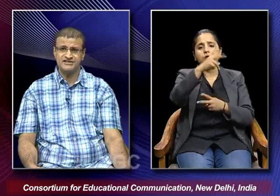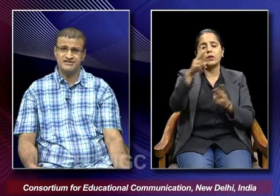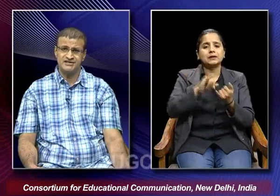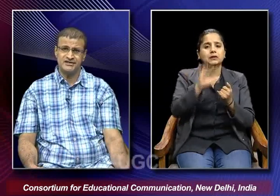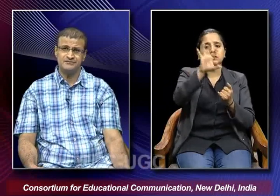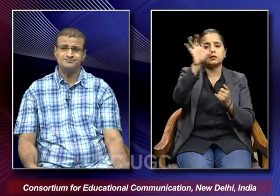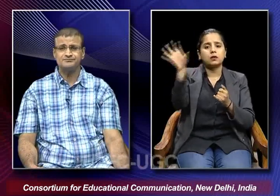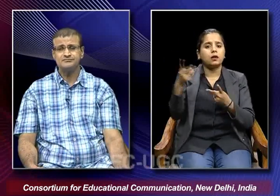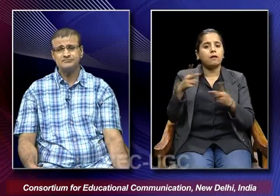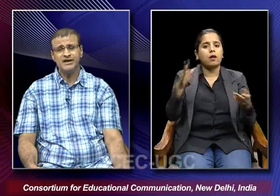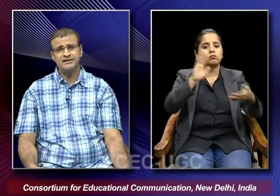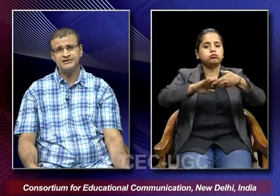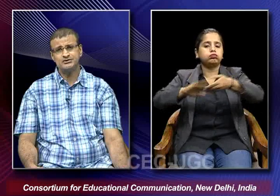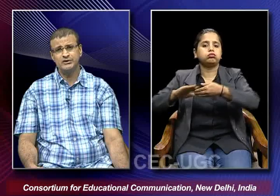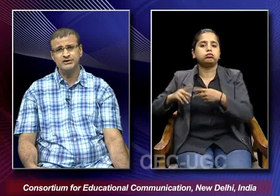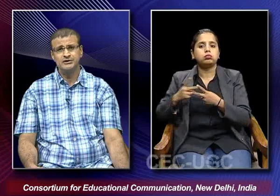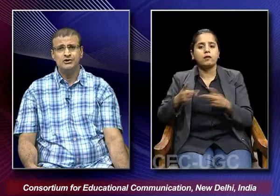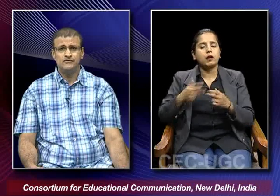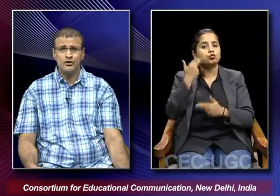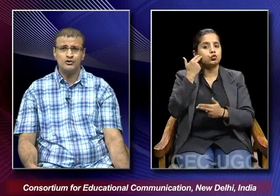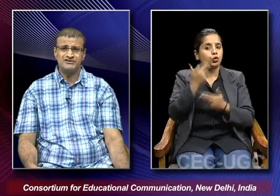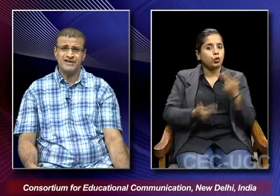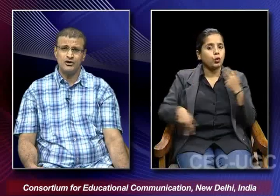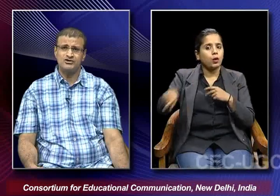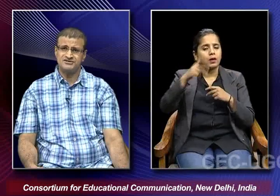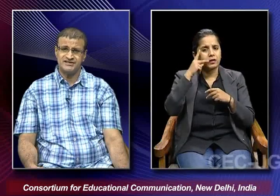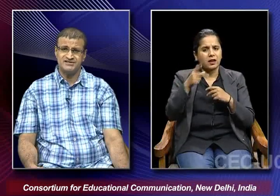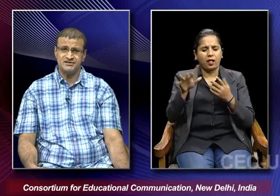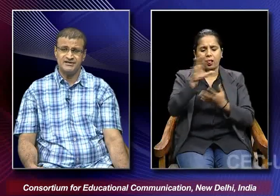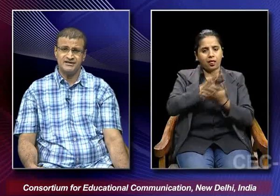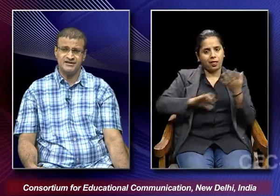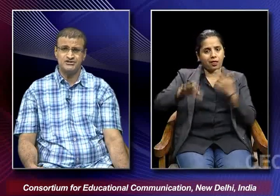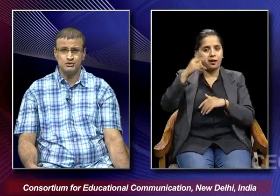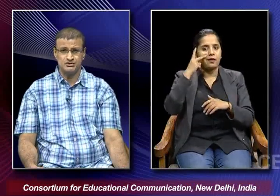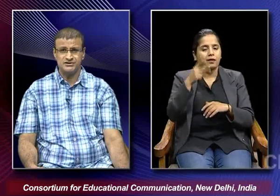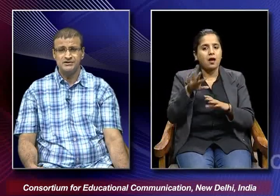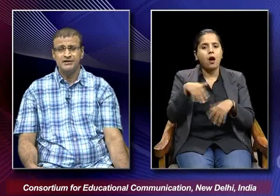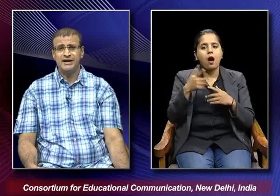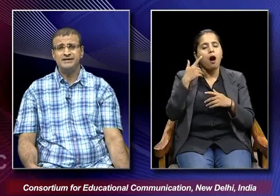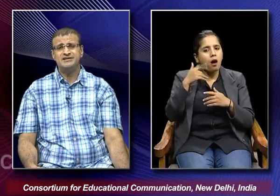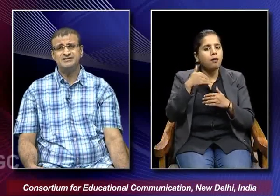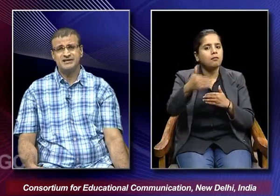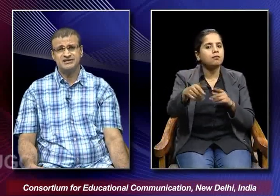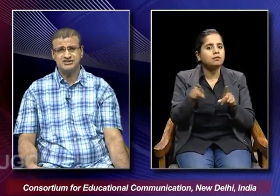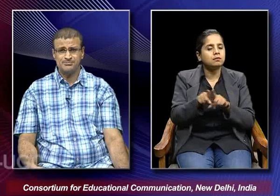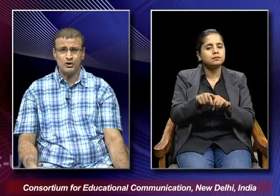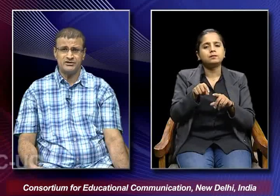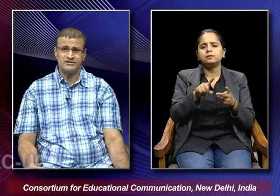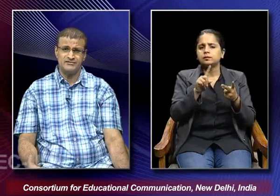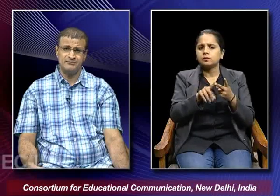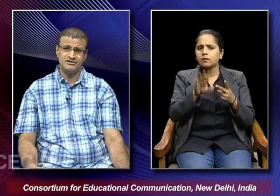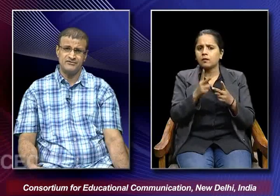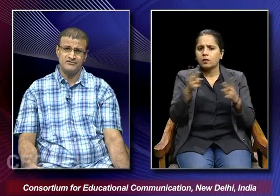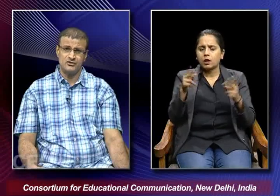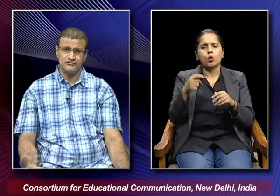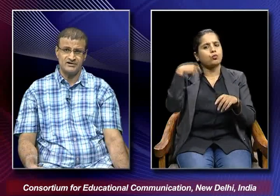states in india and the story follows the chaos this that ensues and there is another subplot in the